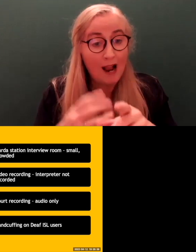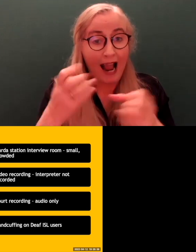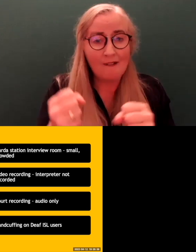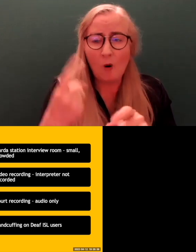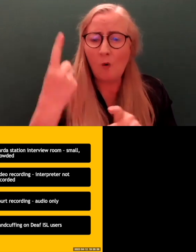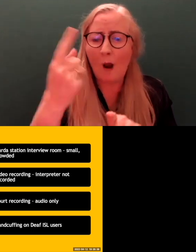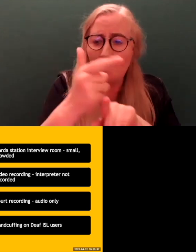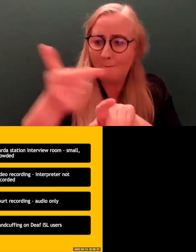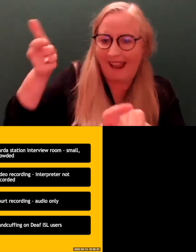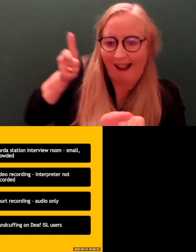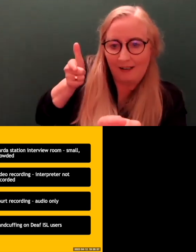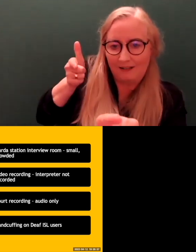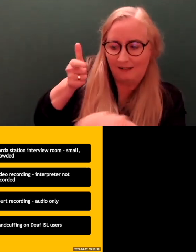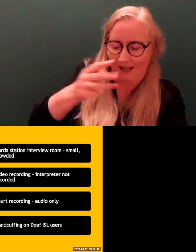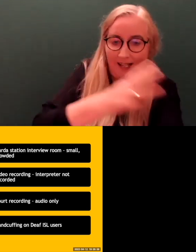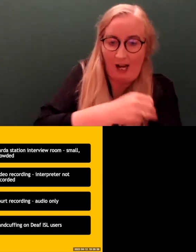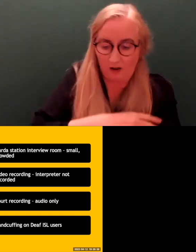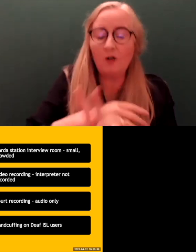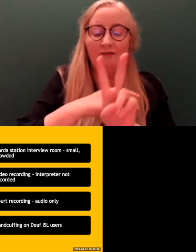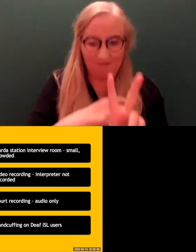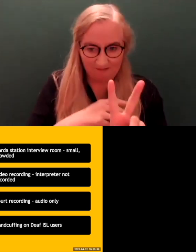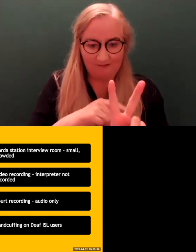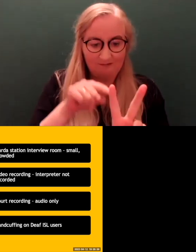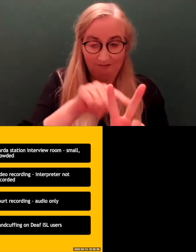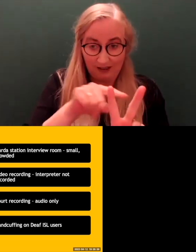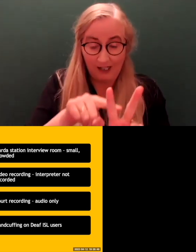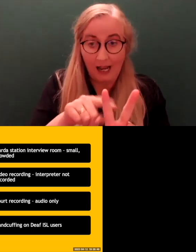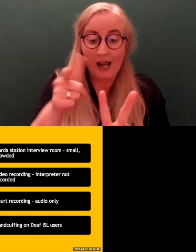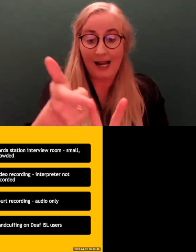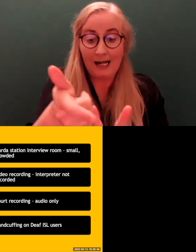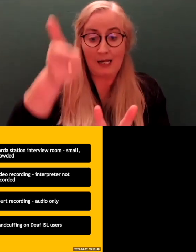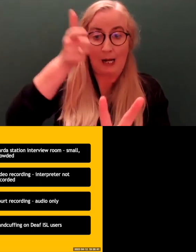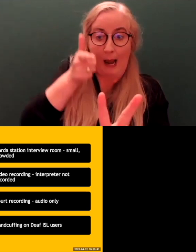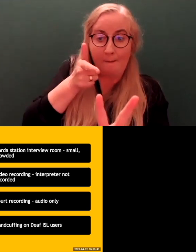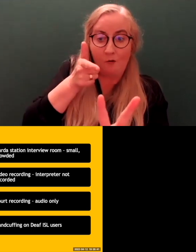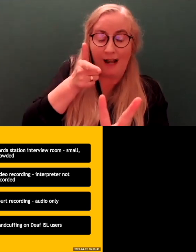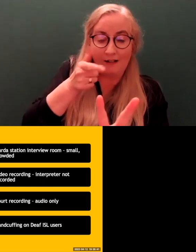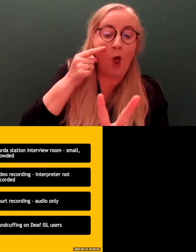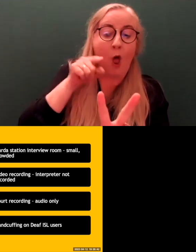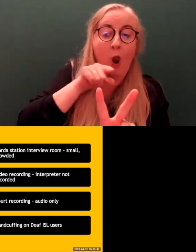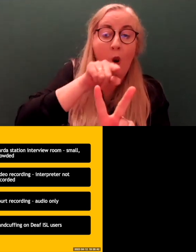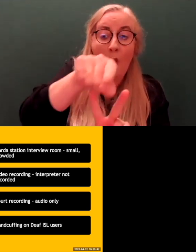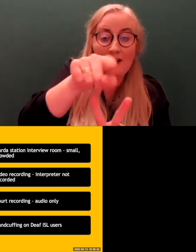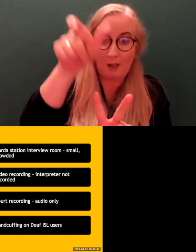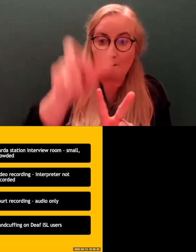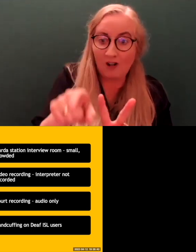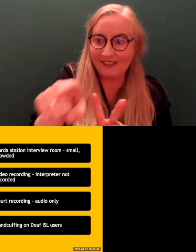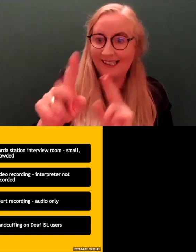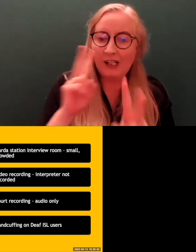Gardaes. The Gardaes are sitting here. The camera's behind the Garda, so it looks at the person being interviewed. Then there's one in the